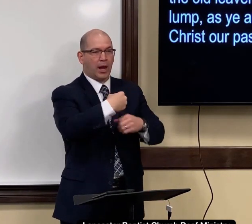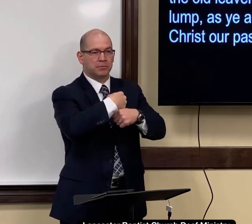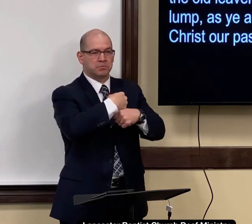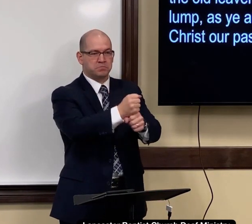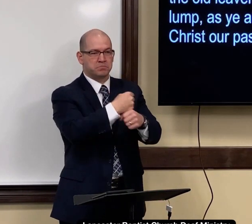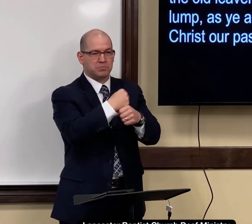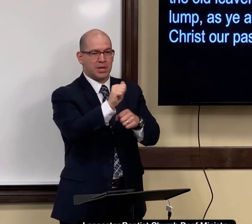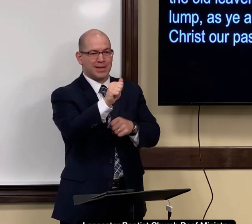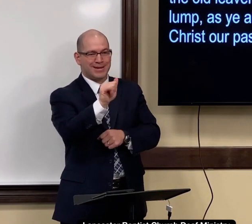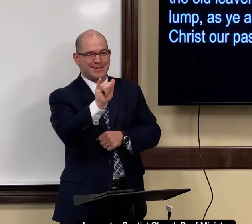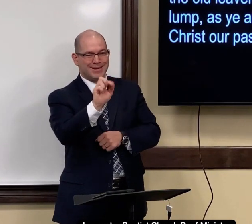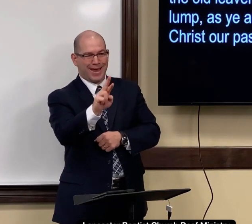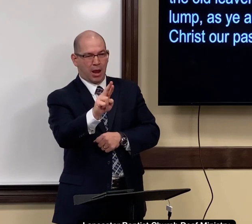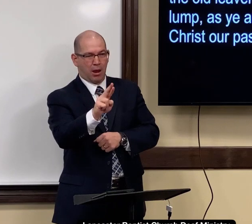it grows and it makes